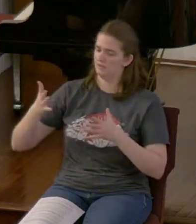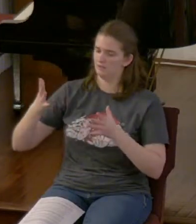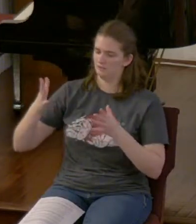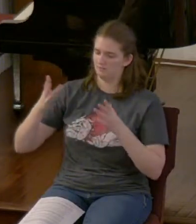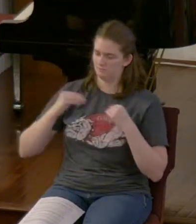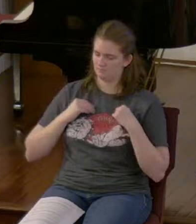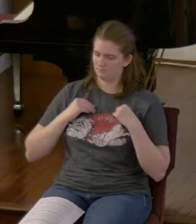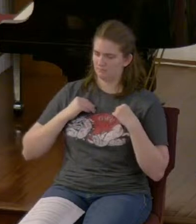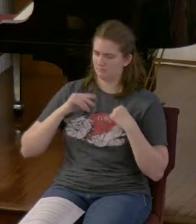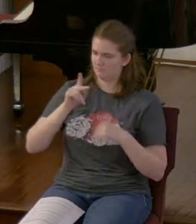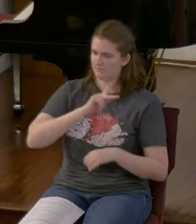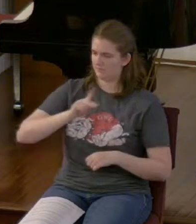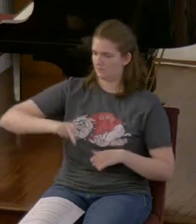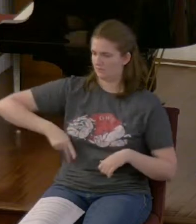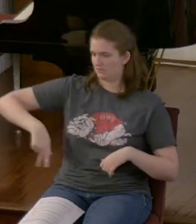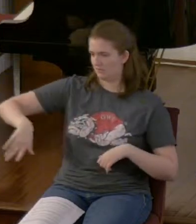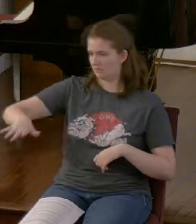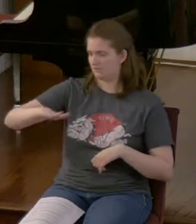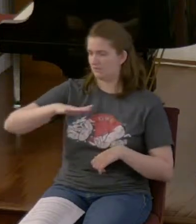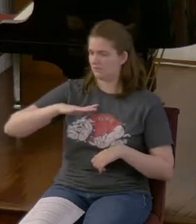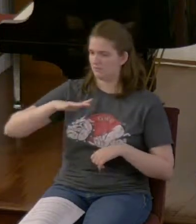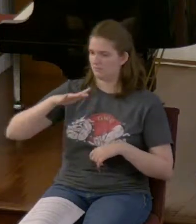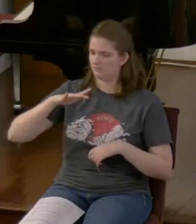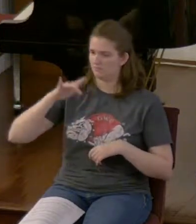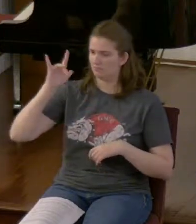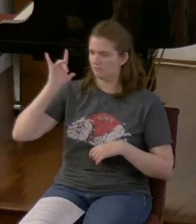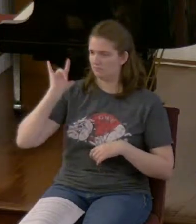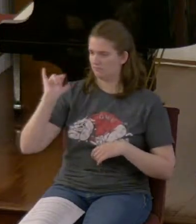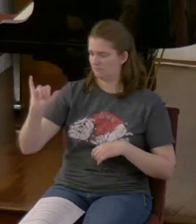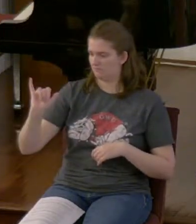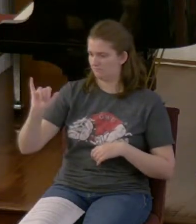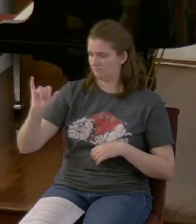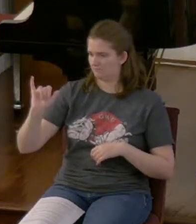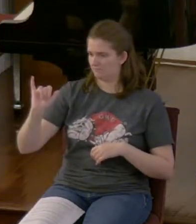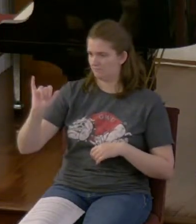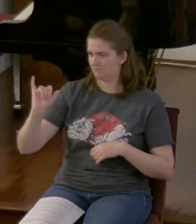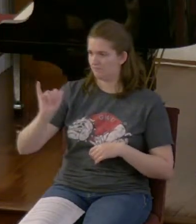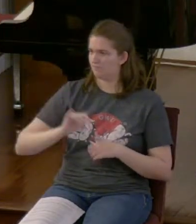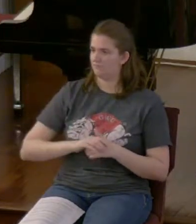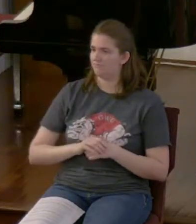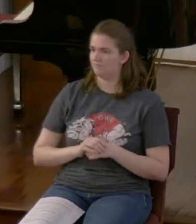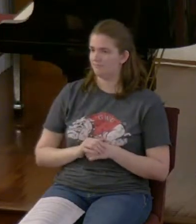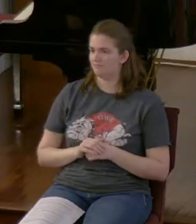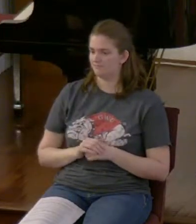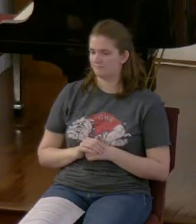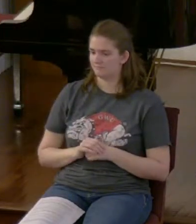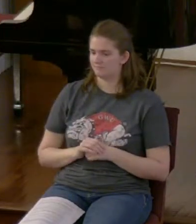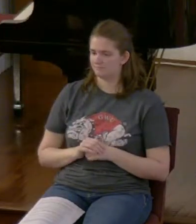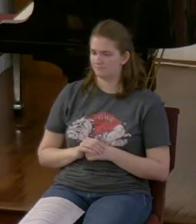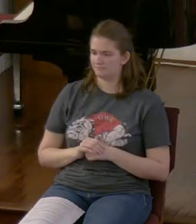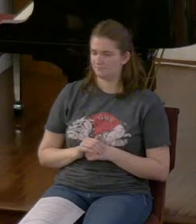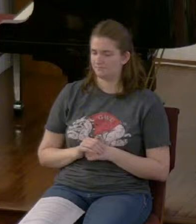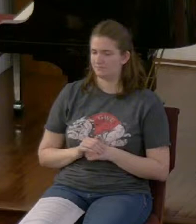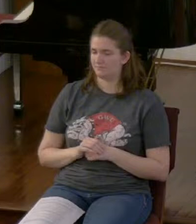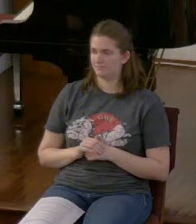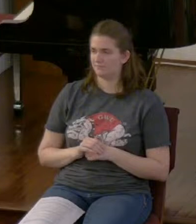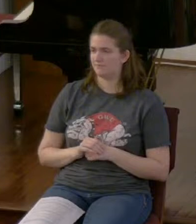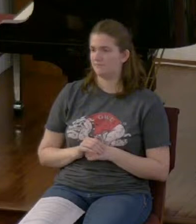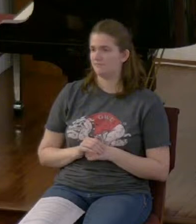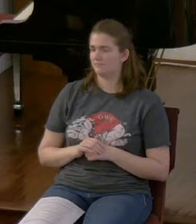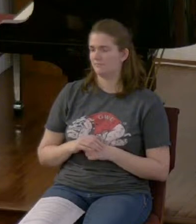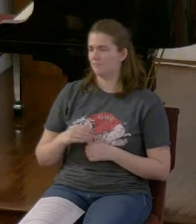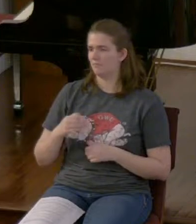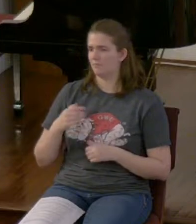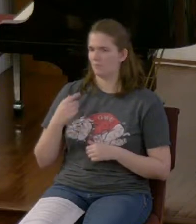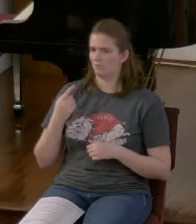the kingdom and possess the kingdom forever for all ages to come now let me tell you something that I'm